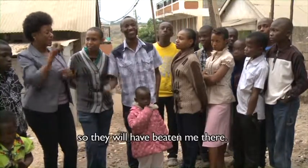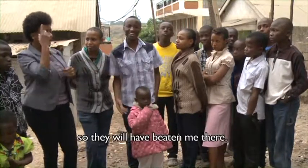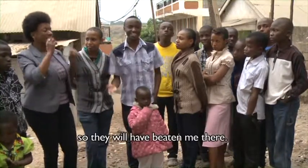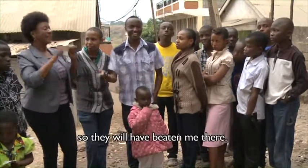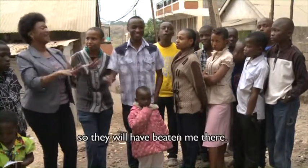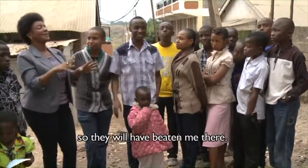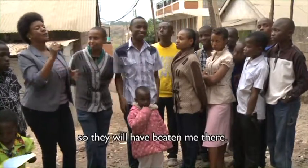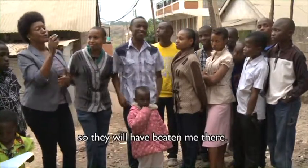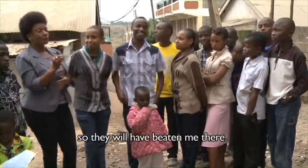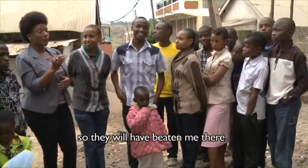they'll have beaten me there.